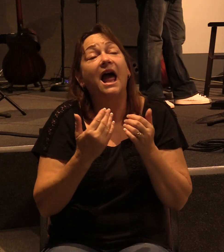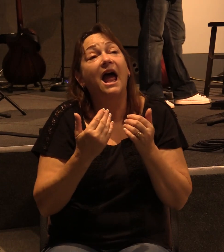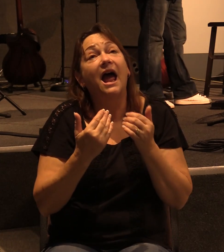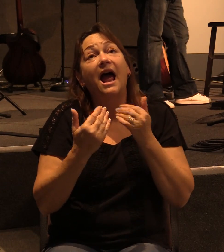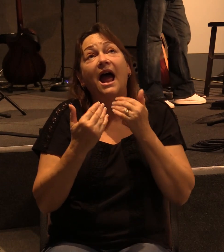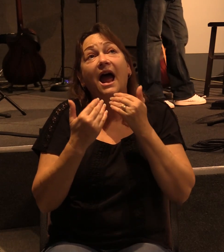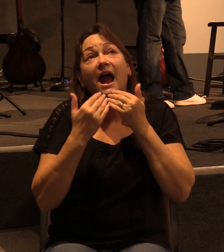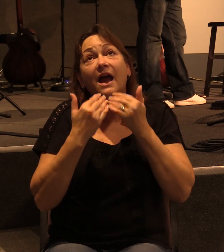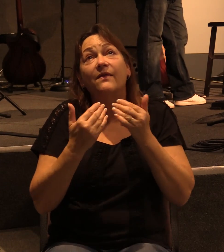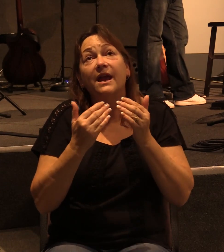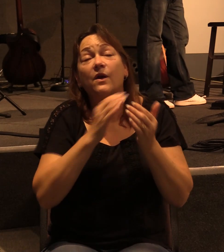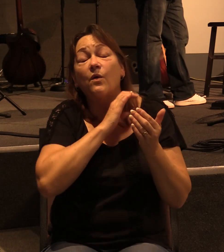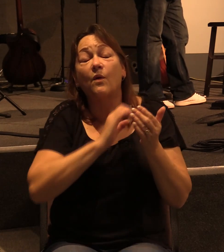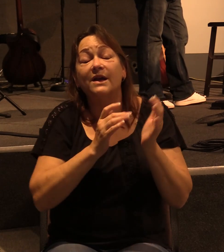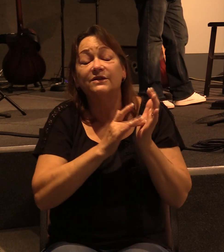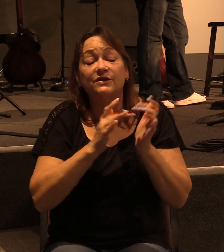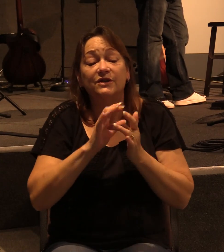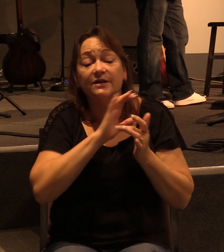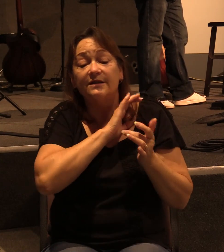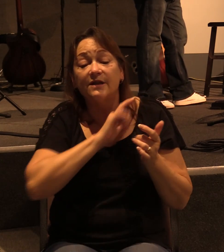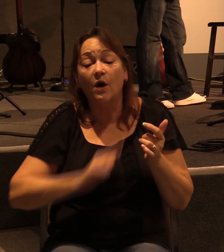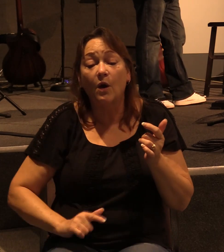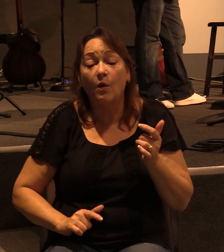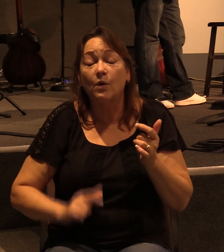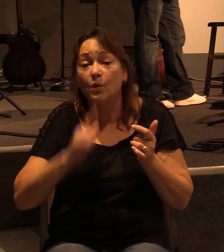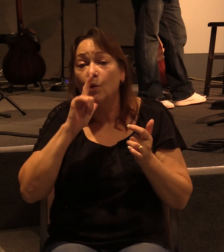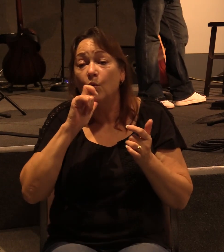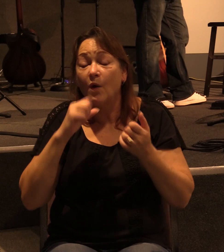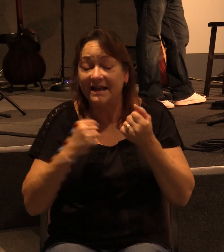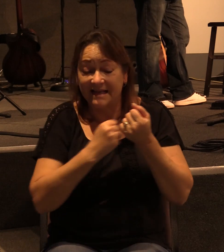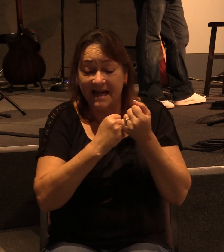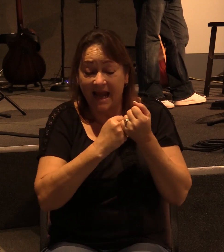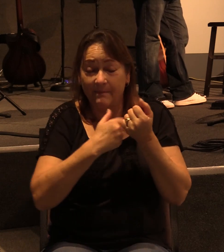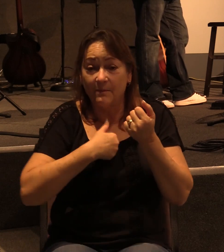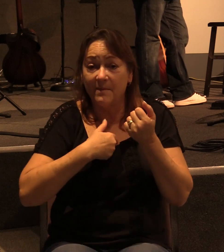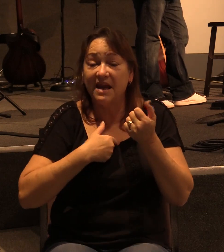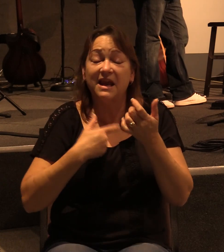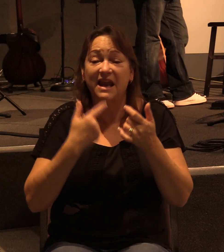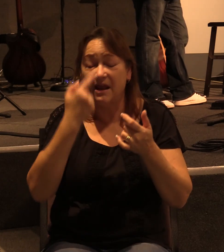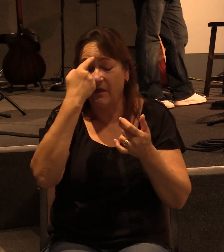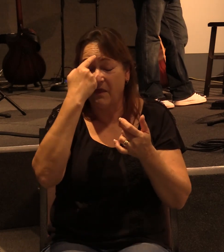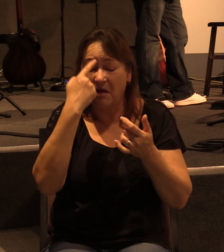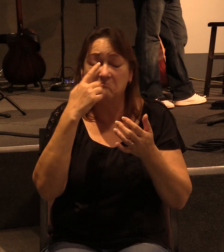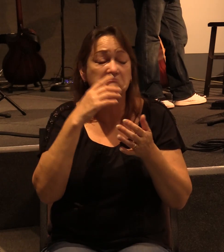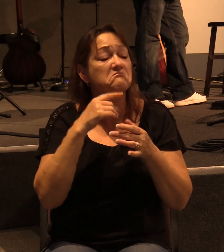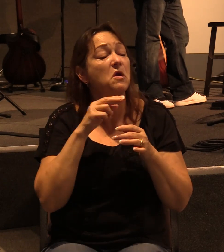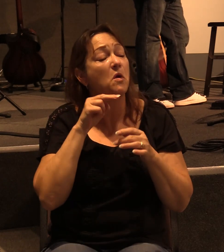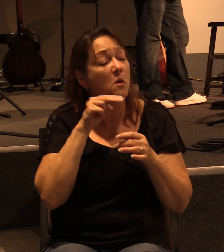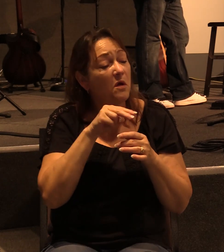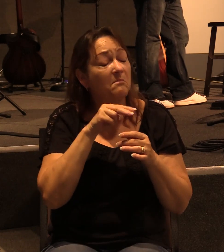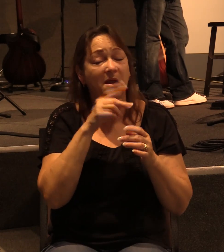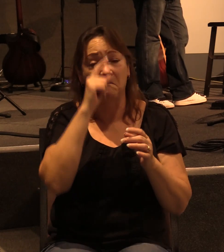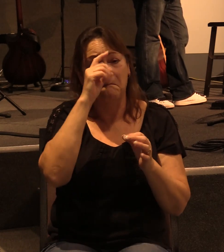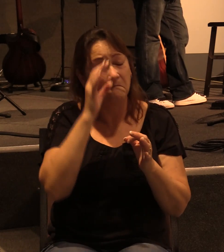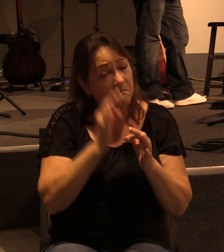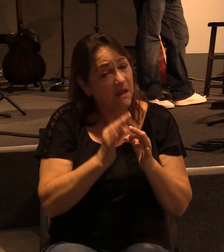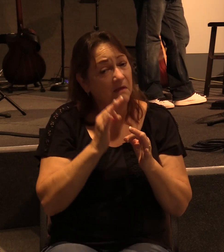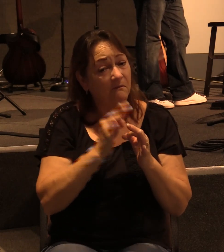thank Christ Jesus our Lord who has enabled me, because he counted me faithful, putting me into the ministry.